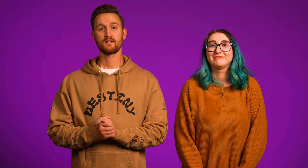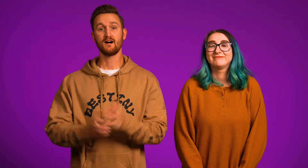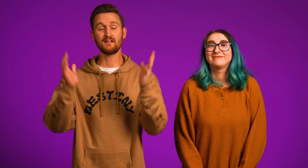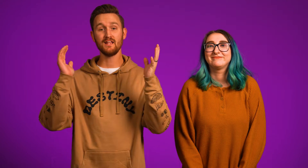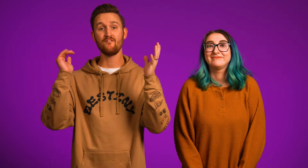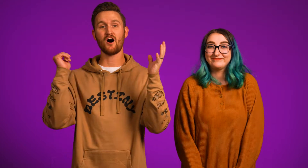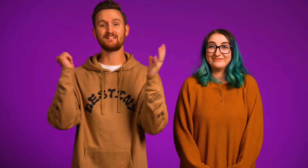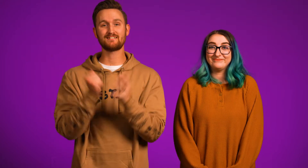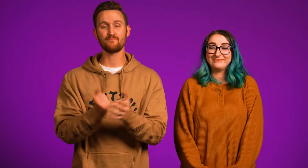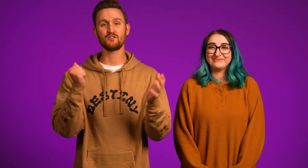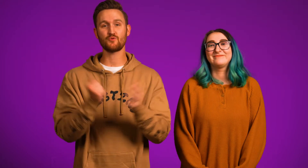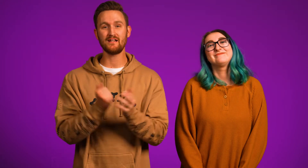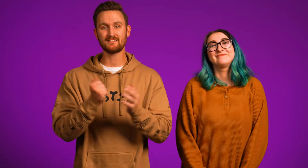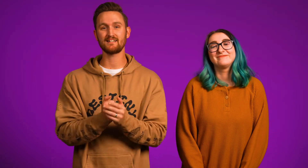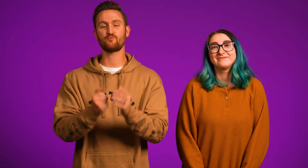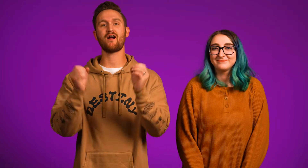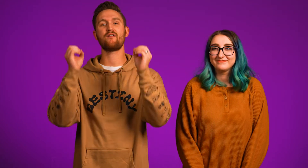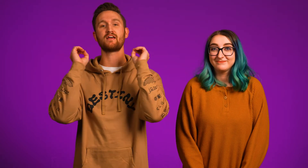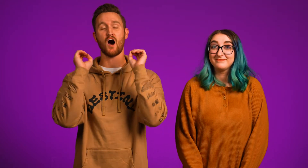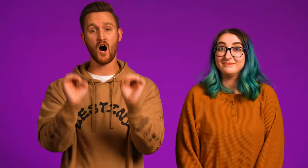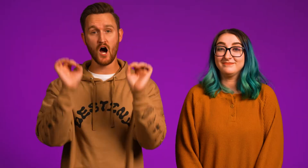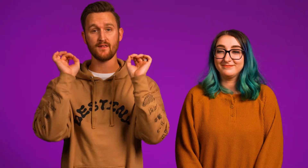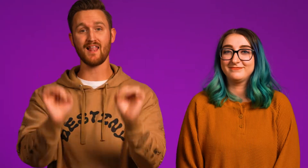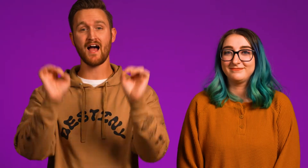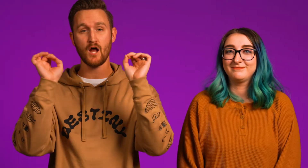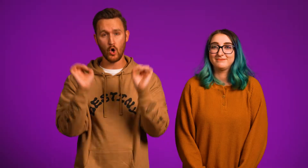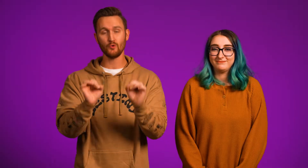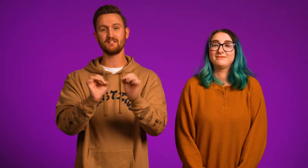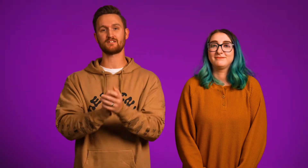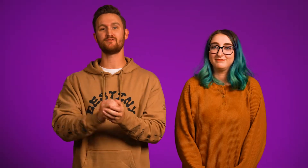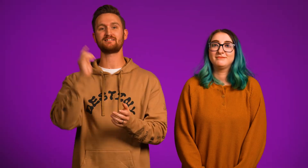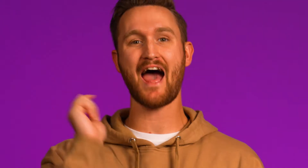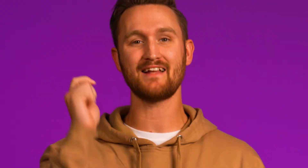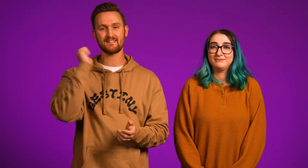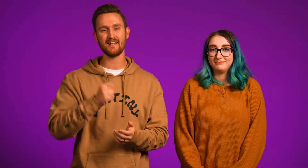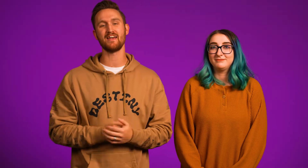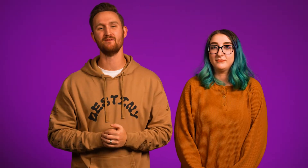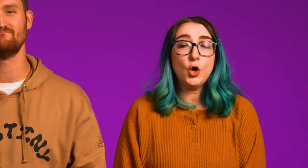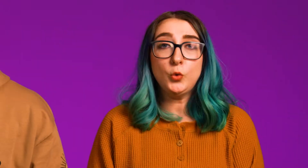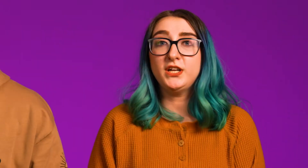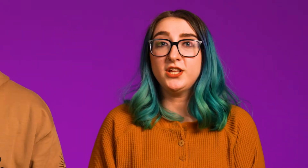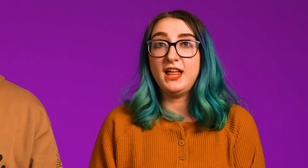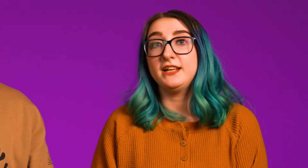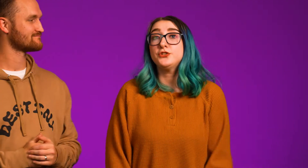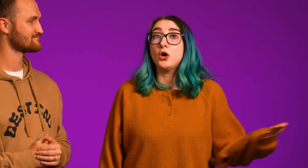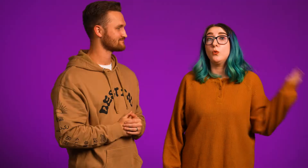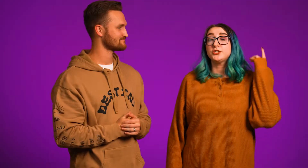Covenant love on December 26 we are having an online only service at 10 a.m. Only online so watch on